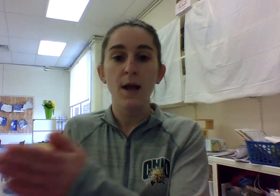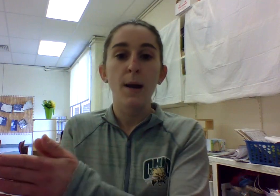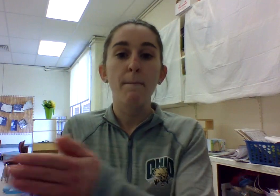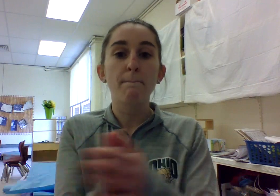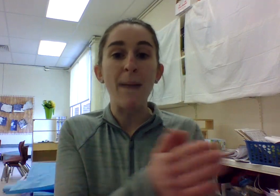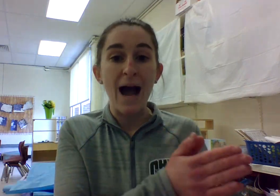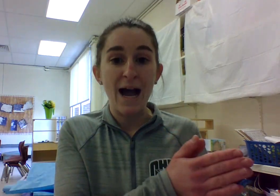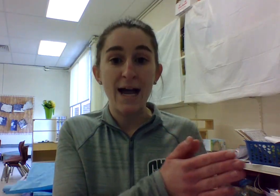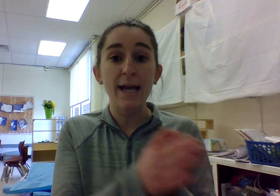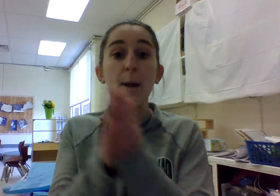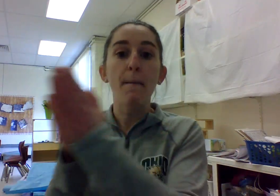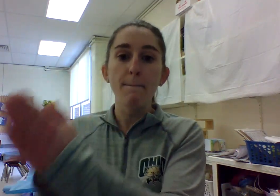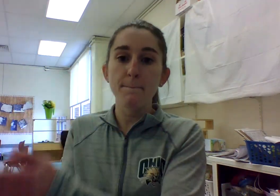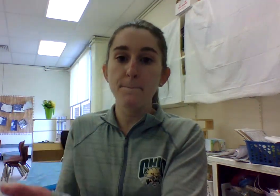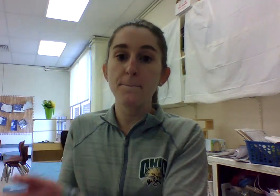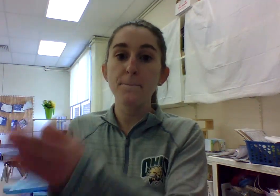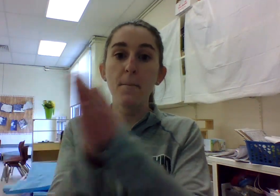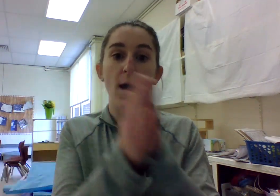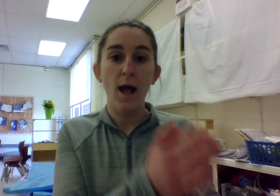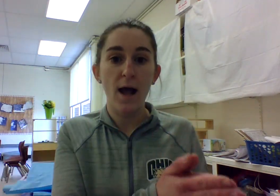My, n, i.